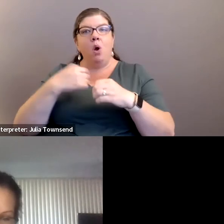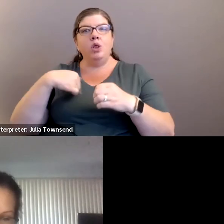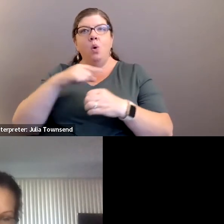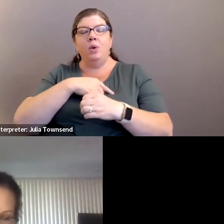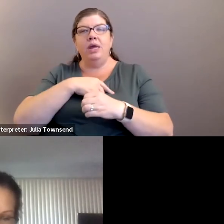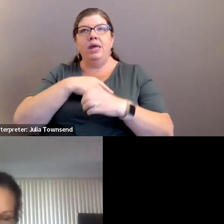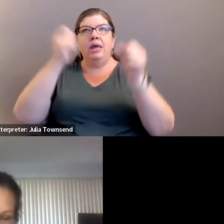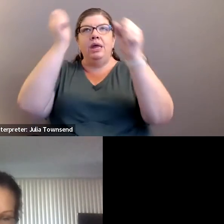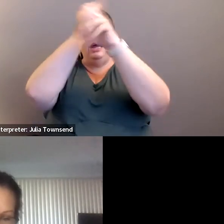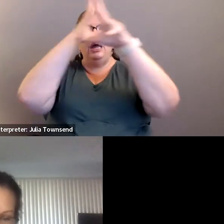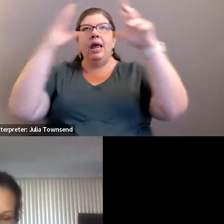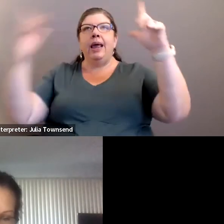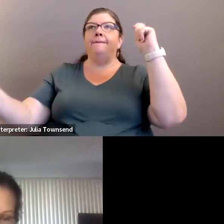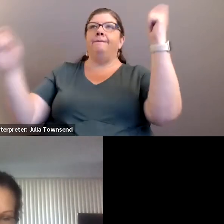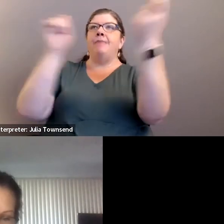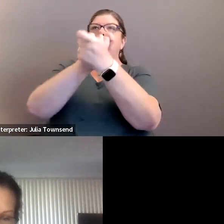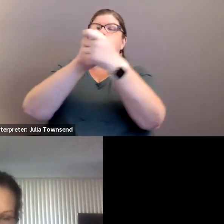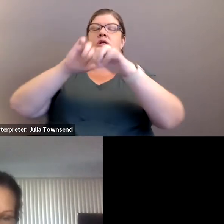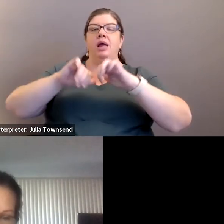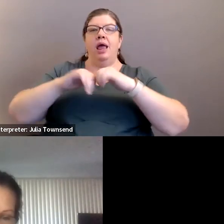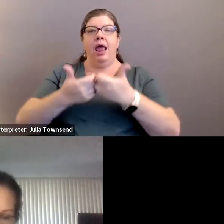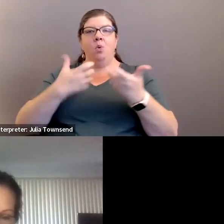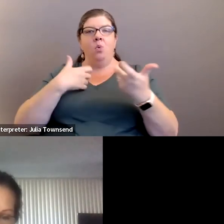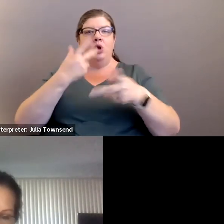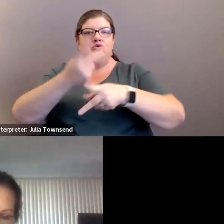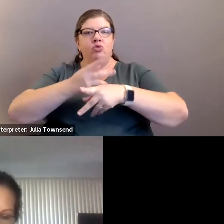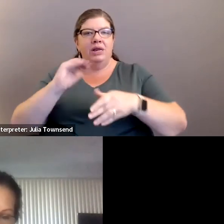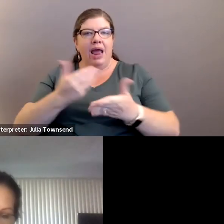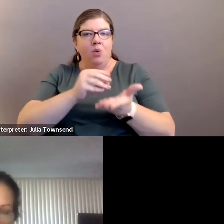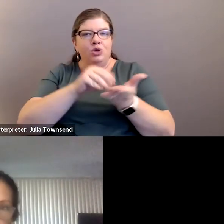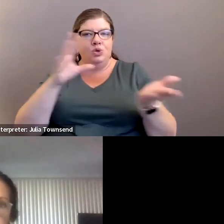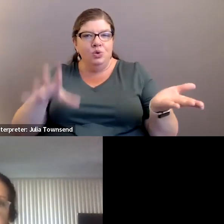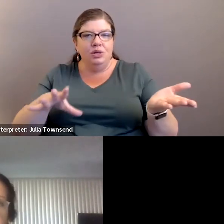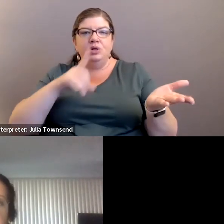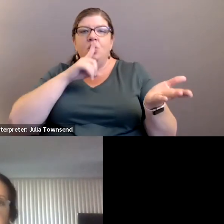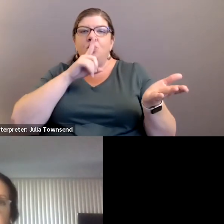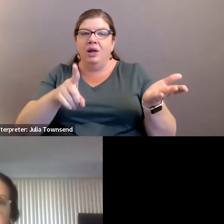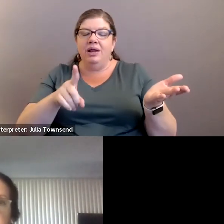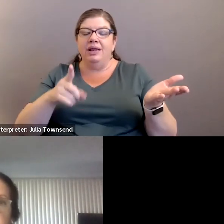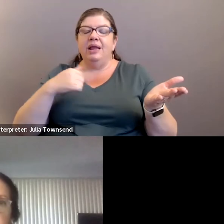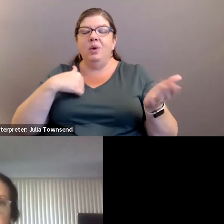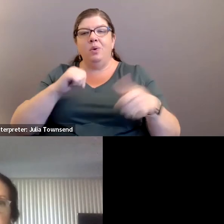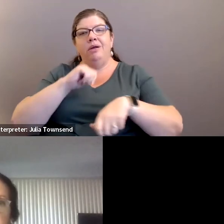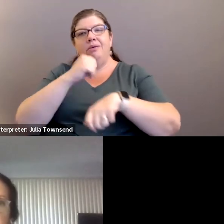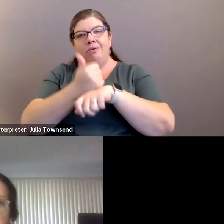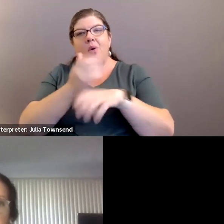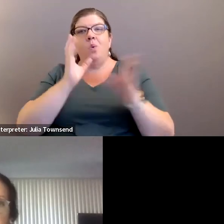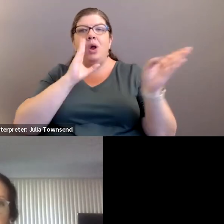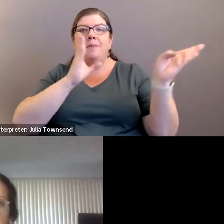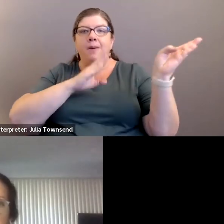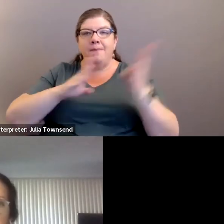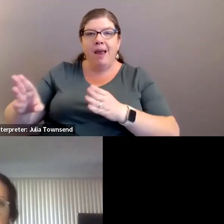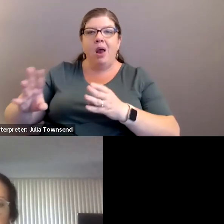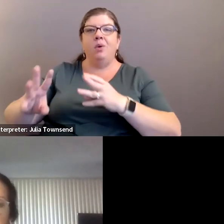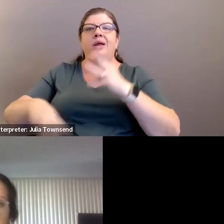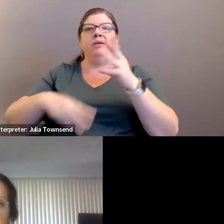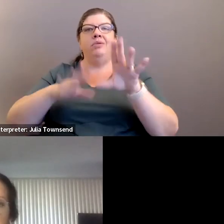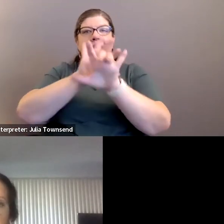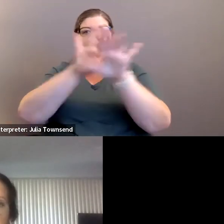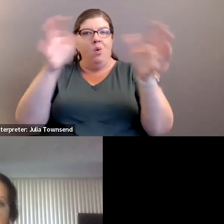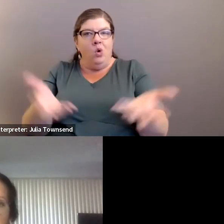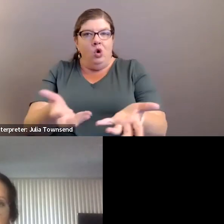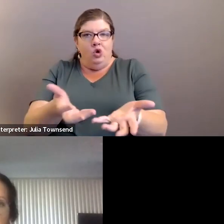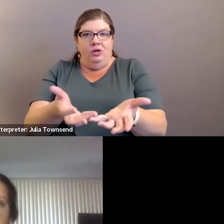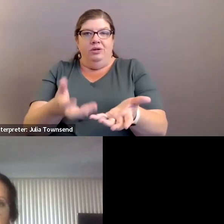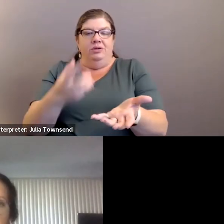reimagining how we want to treat our students we really are setting to our we're preparing that world for